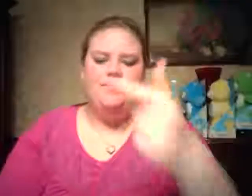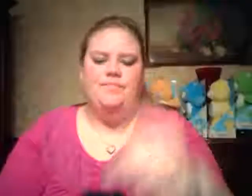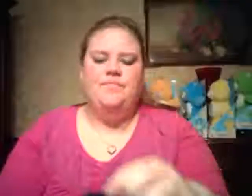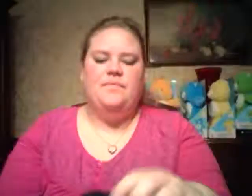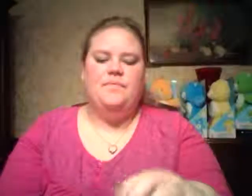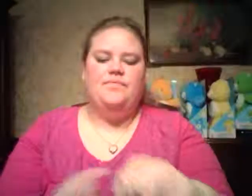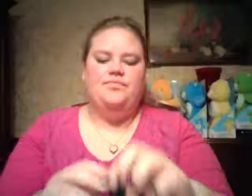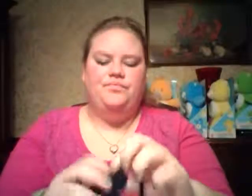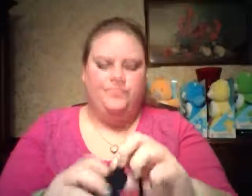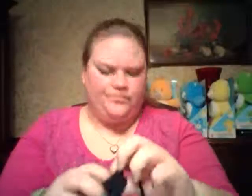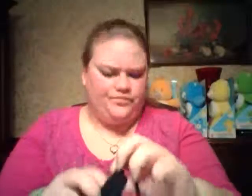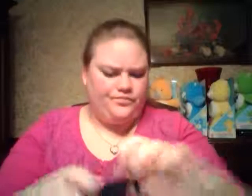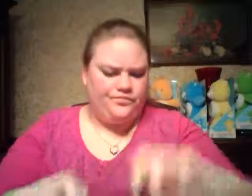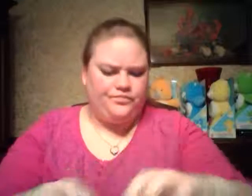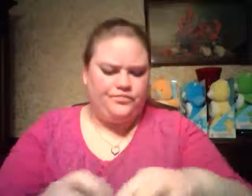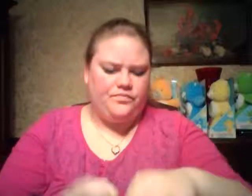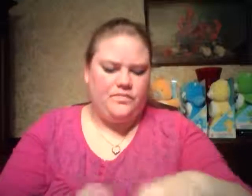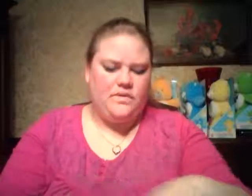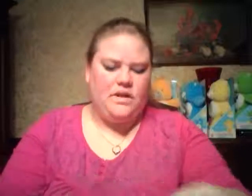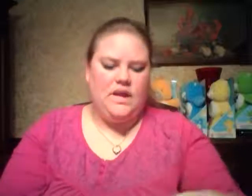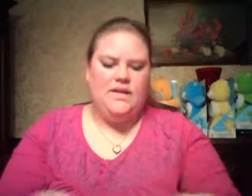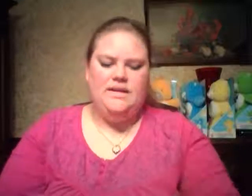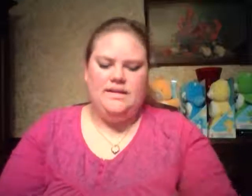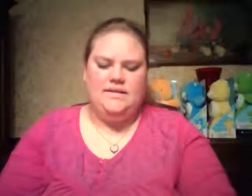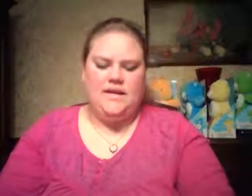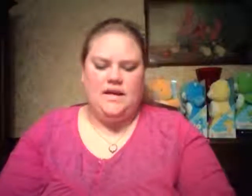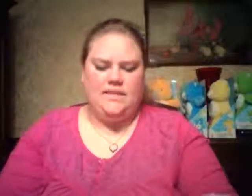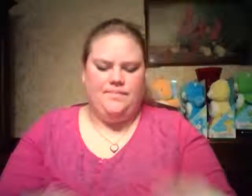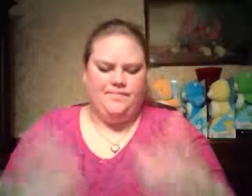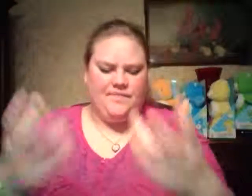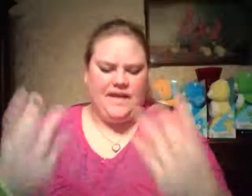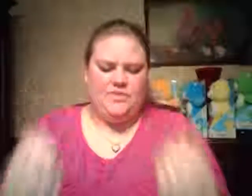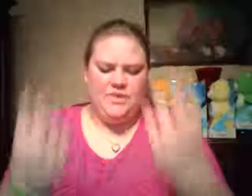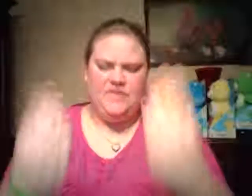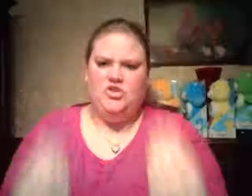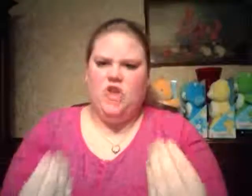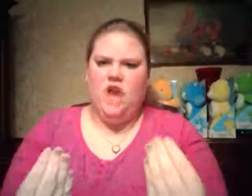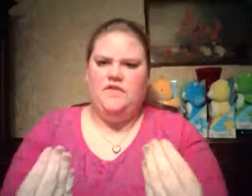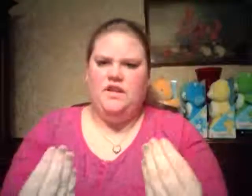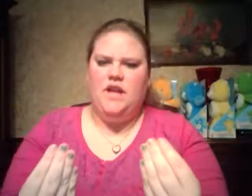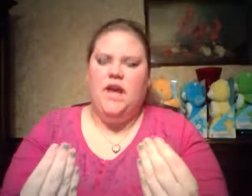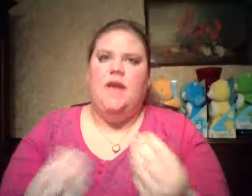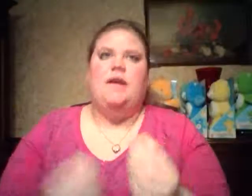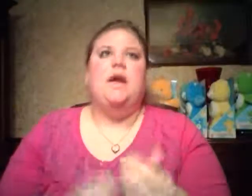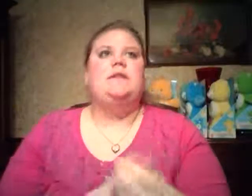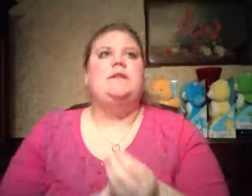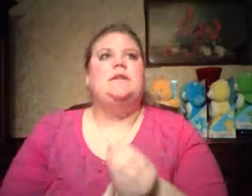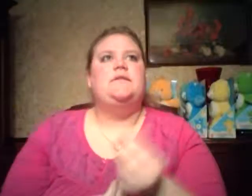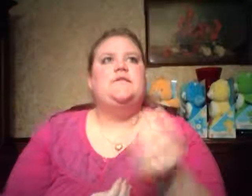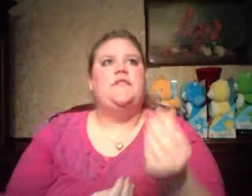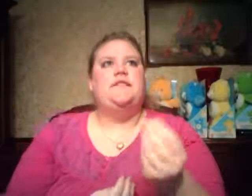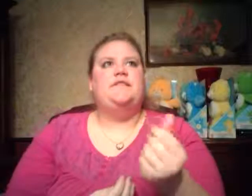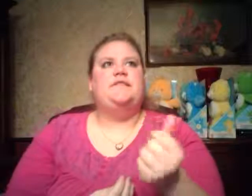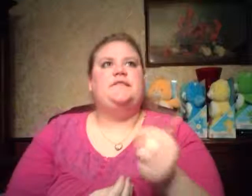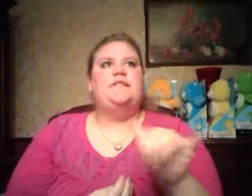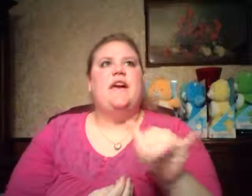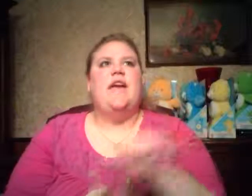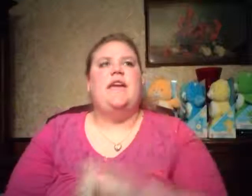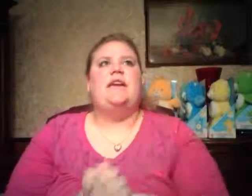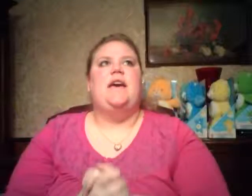and it's it's really soft it kind of feels like